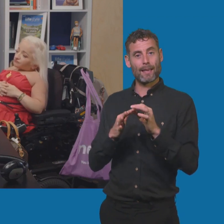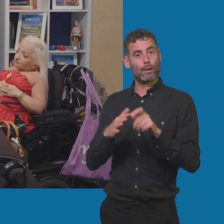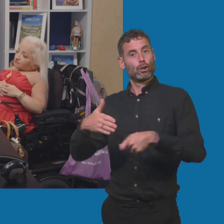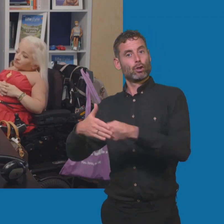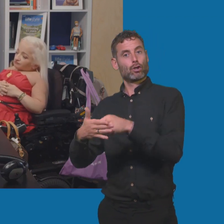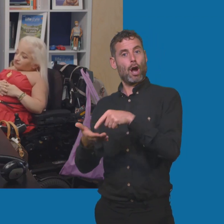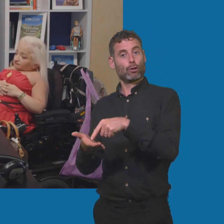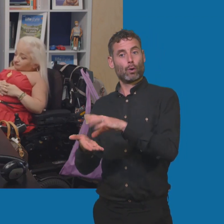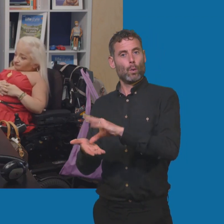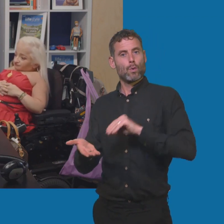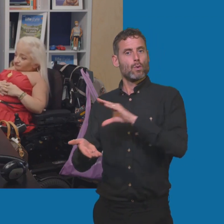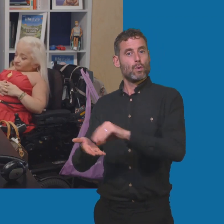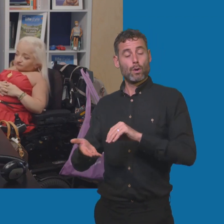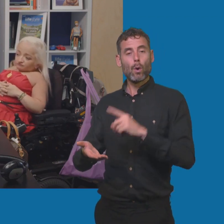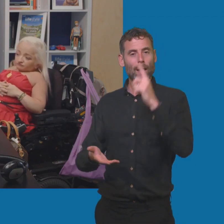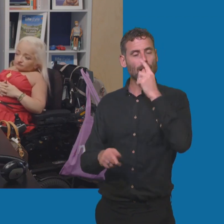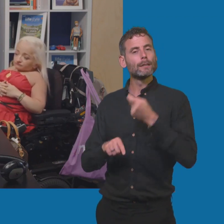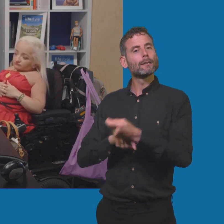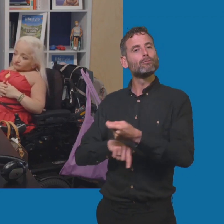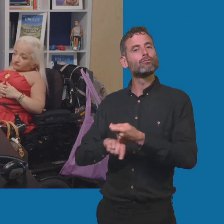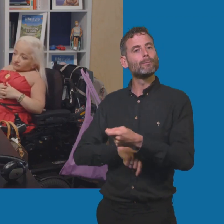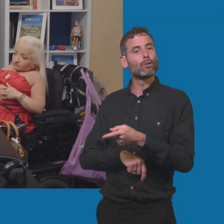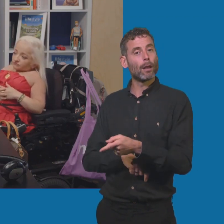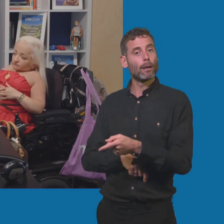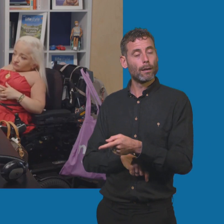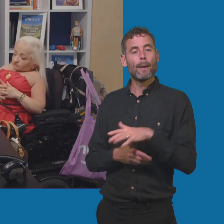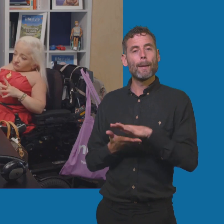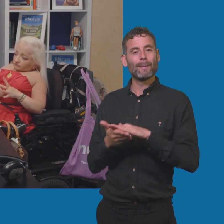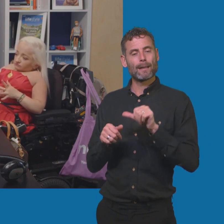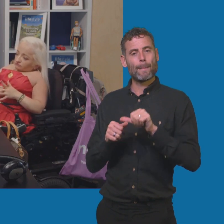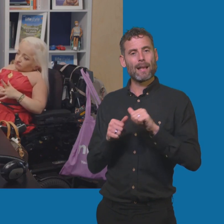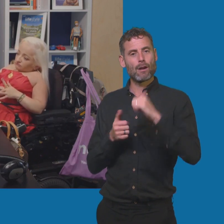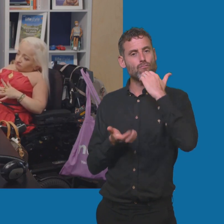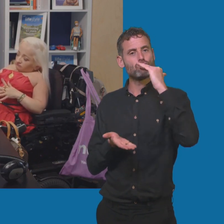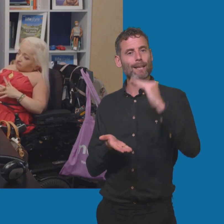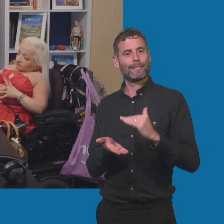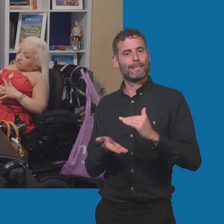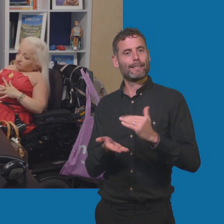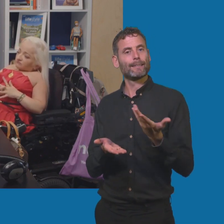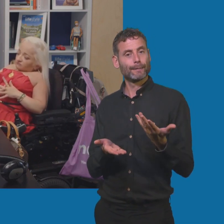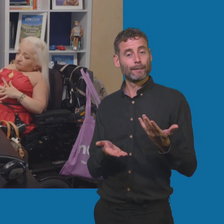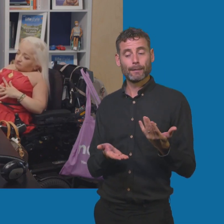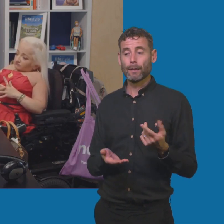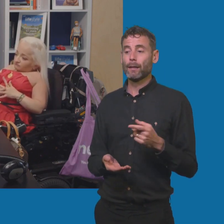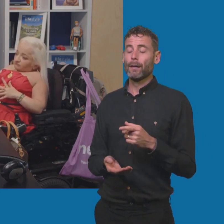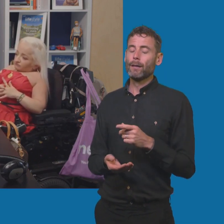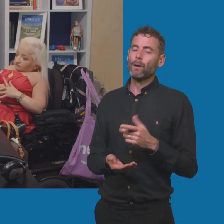have a subscription to this network and that gives you a better rate on charging. So it's probably still not, it's not going be as cheap as charging at home, but